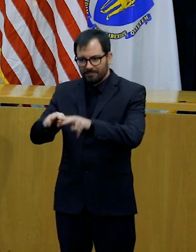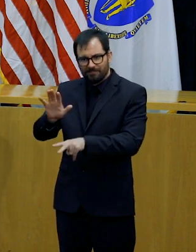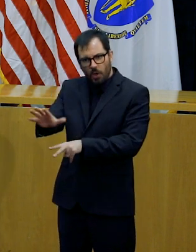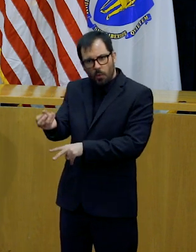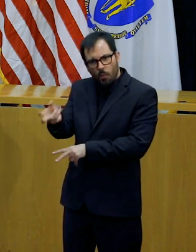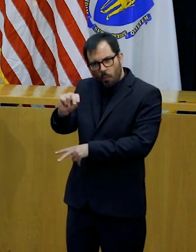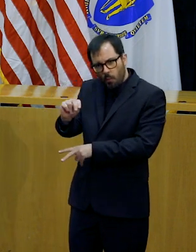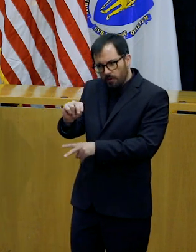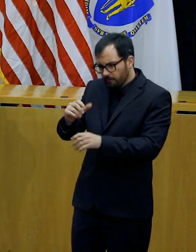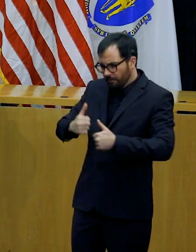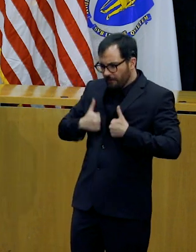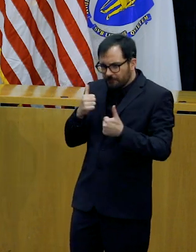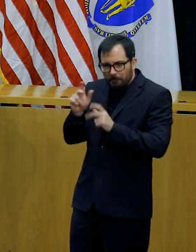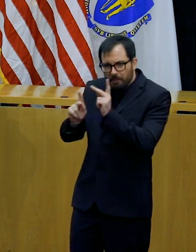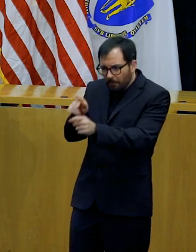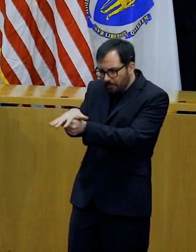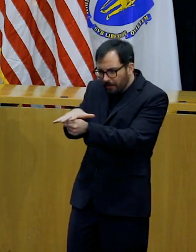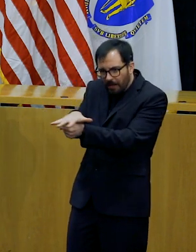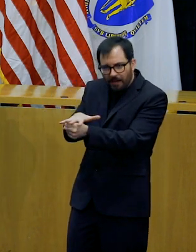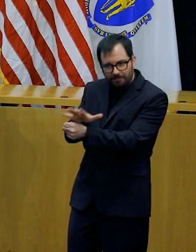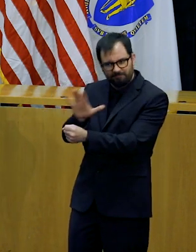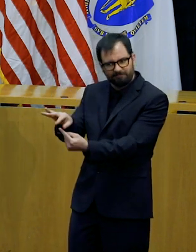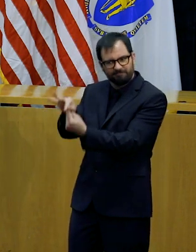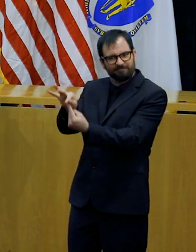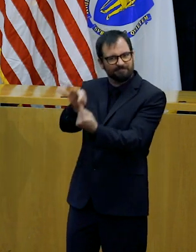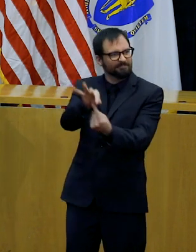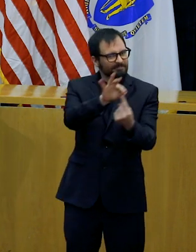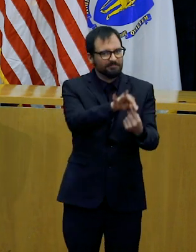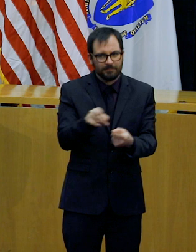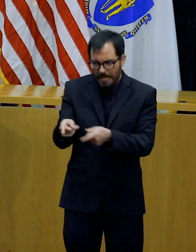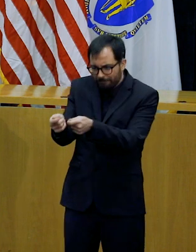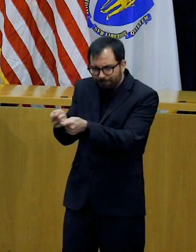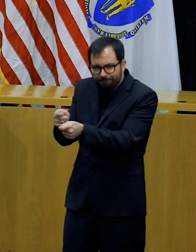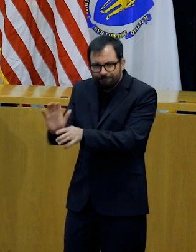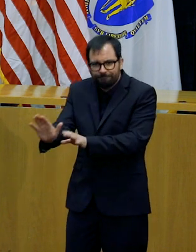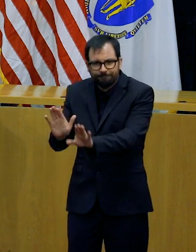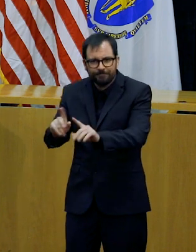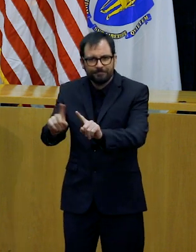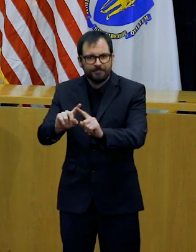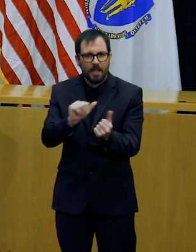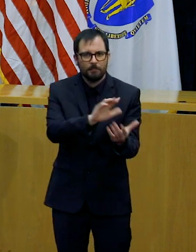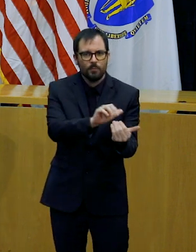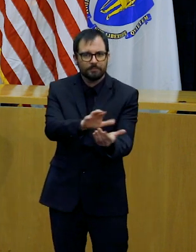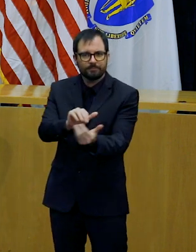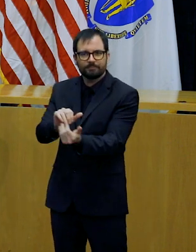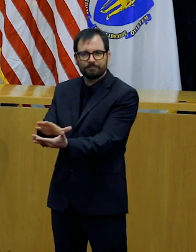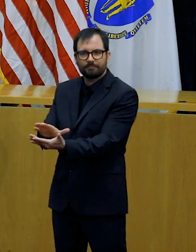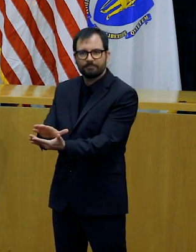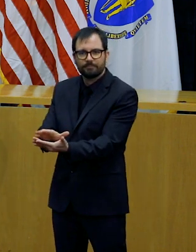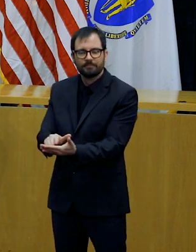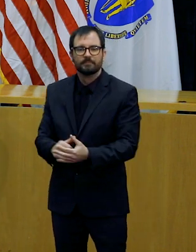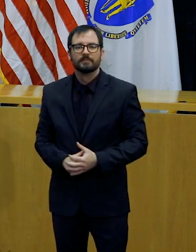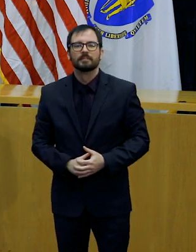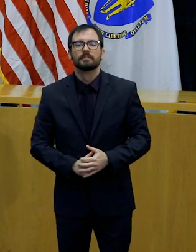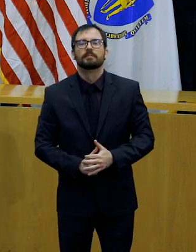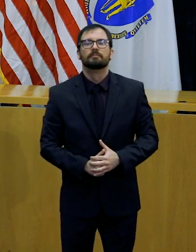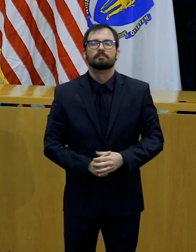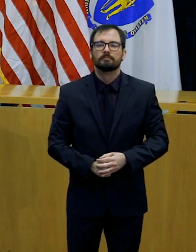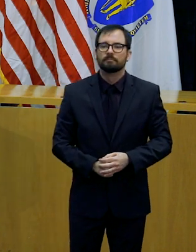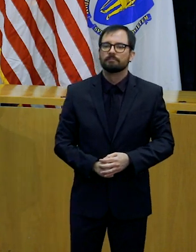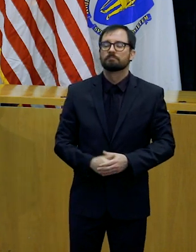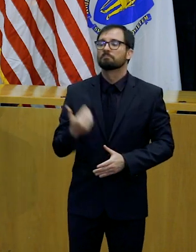cut down on some of the bureaucratic processes they would typically need to go through, or could go through, if they could actually meet physically.